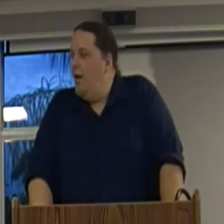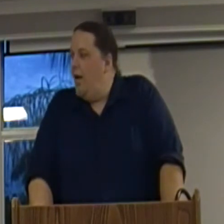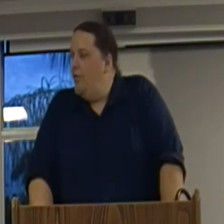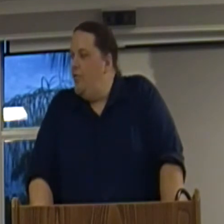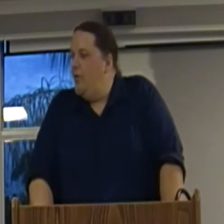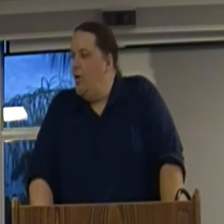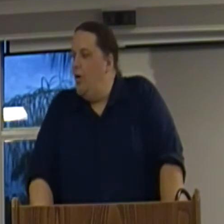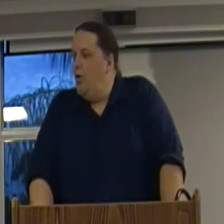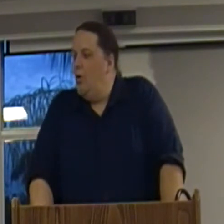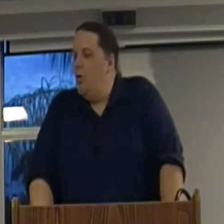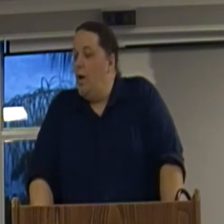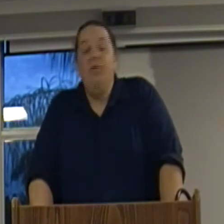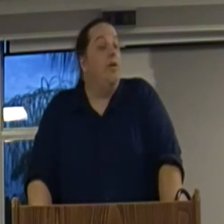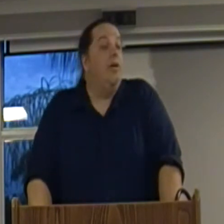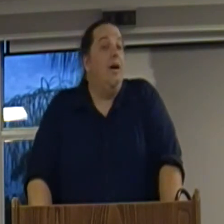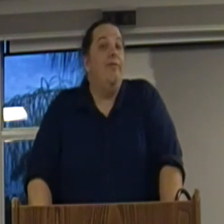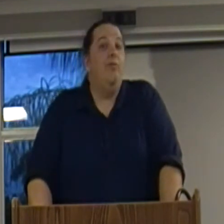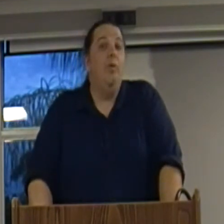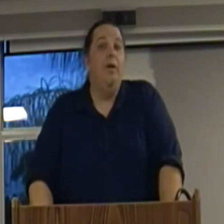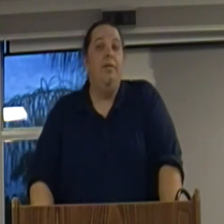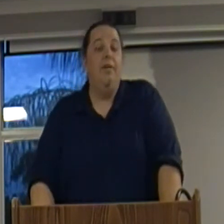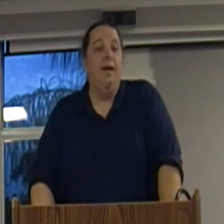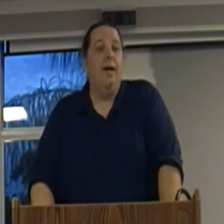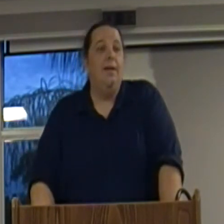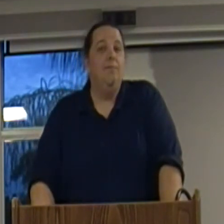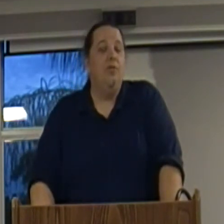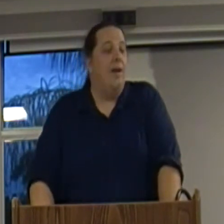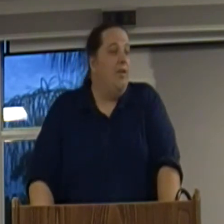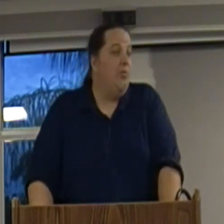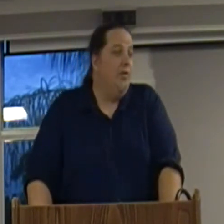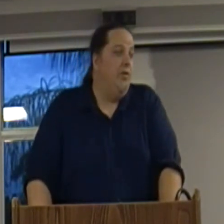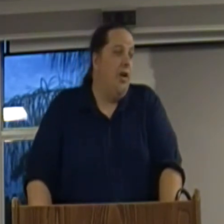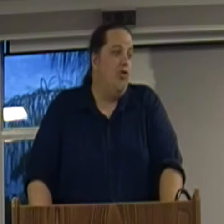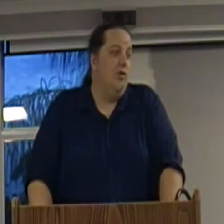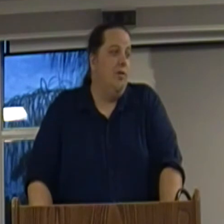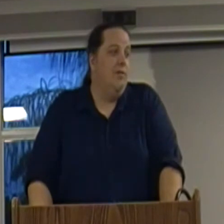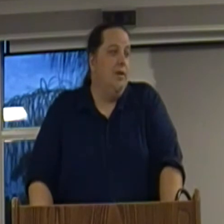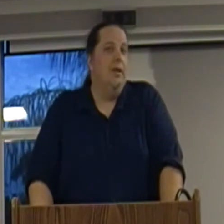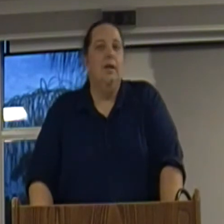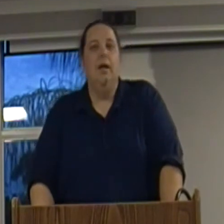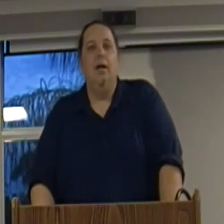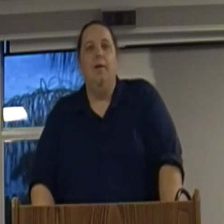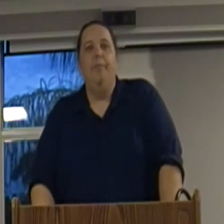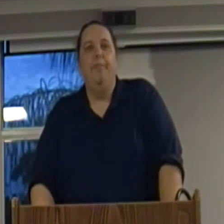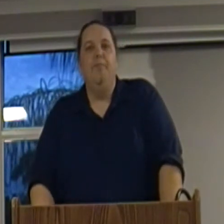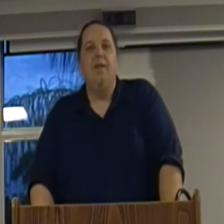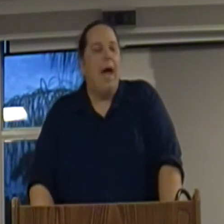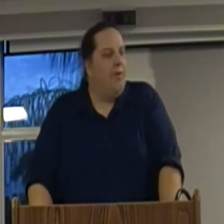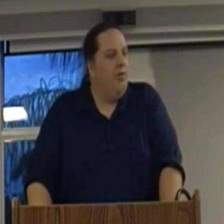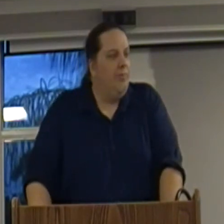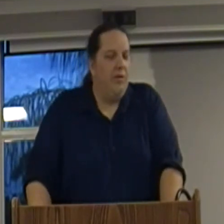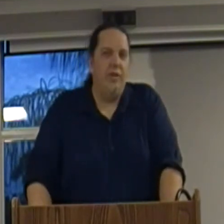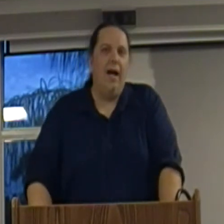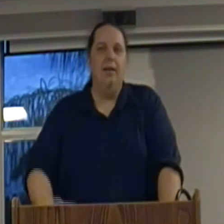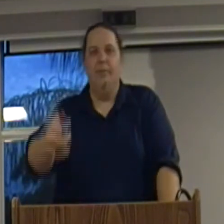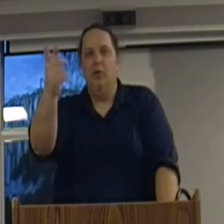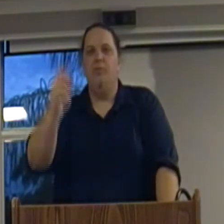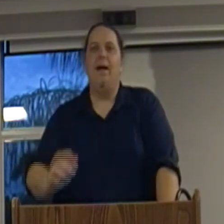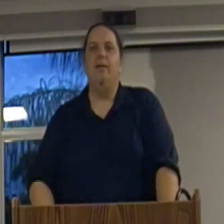And so, and we started off with Stephanie's presentation, Capitalism Must Die, in the books back